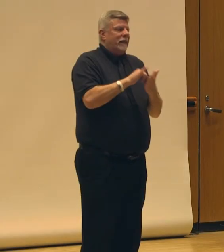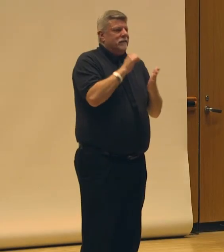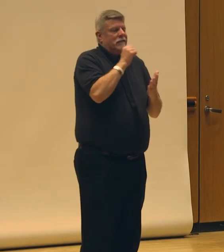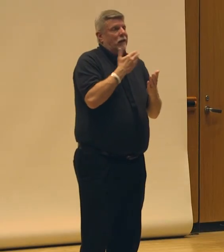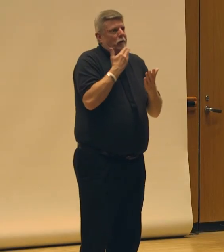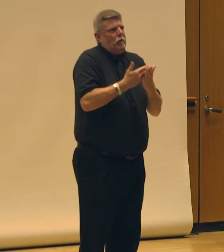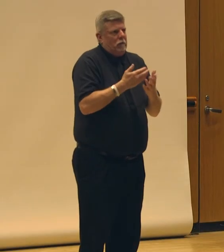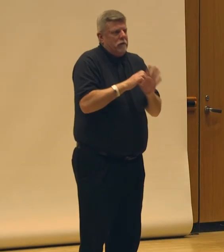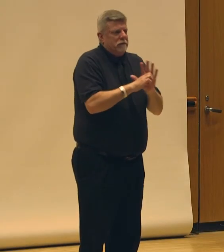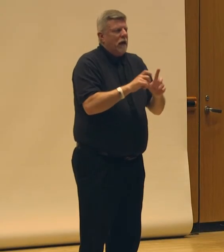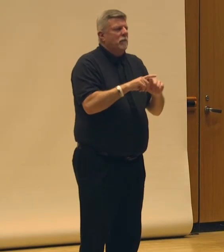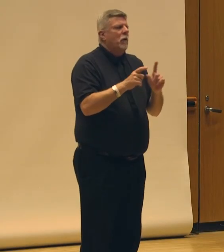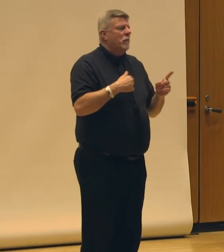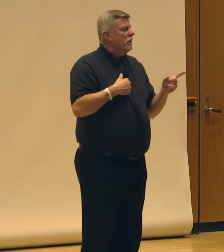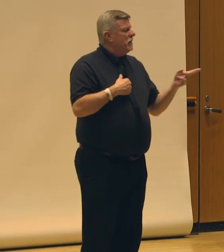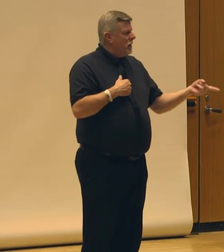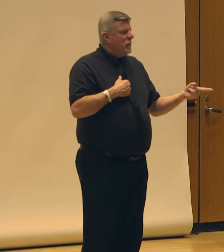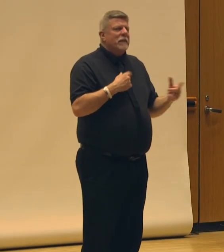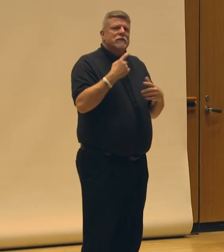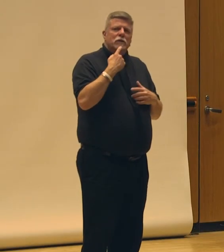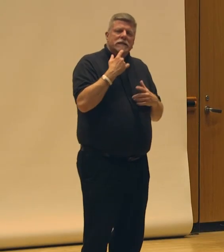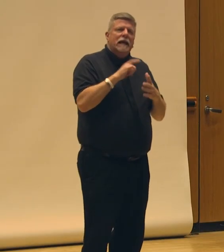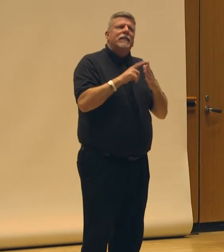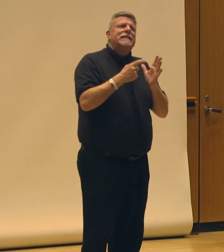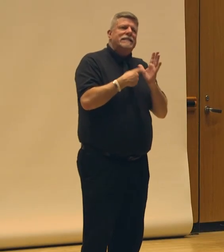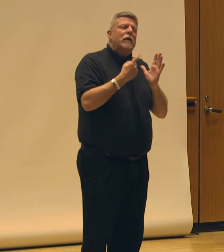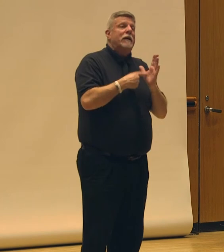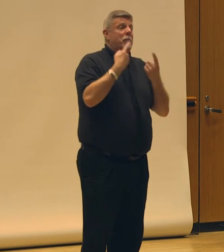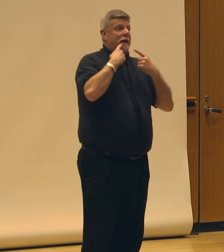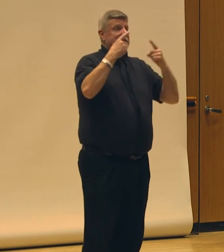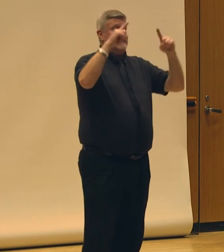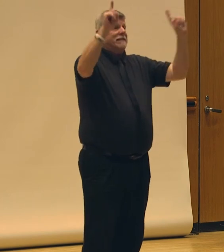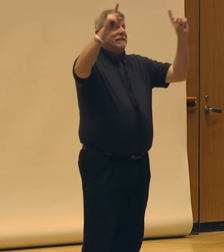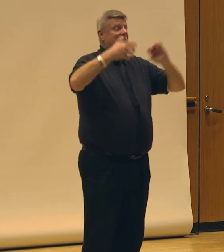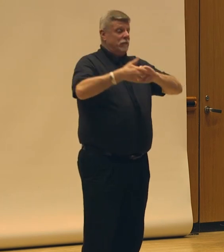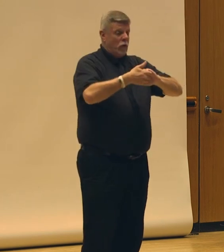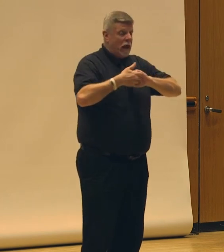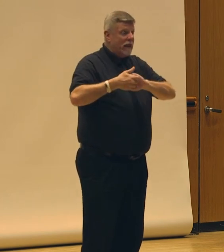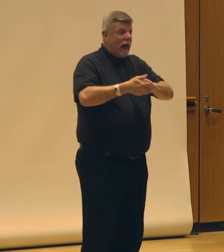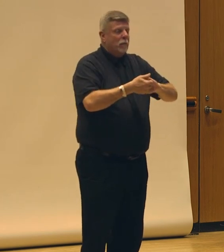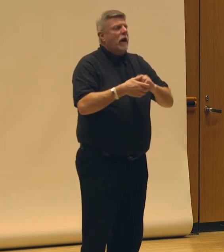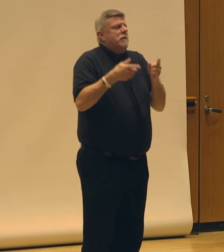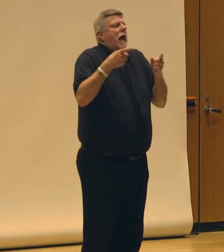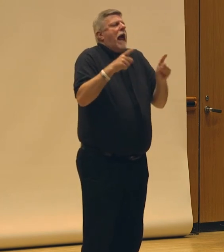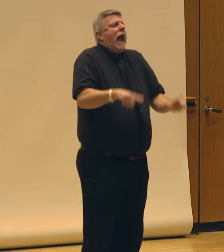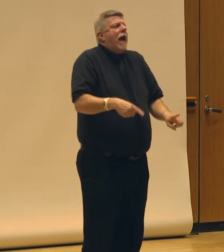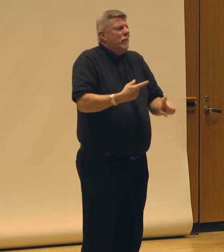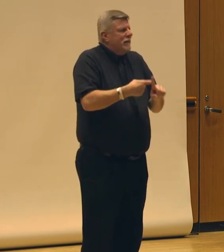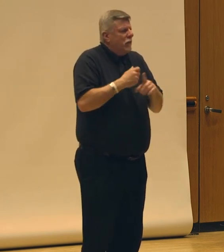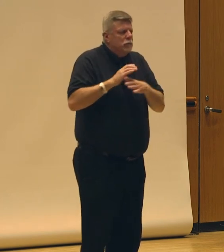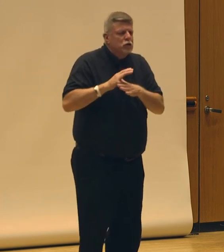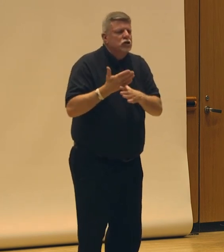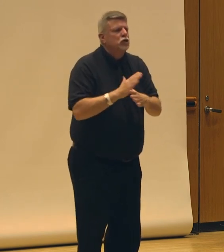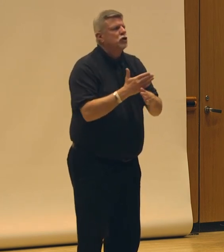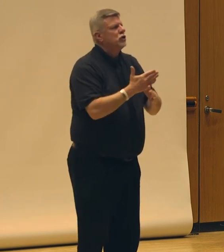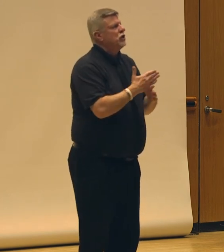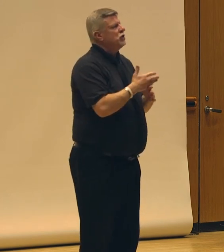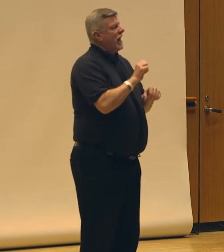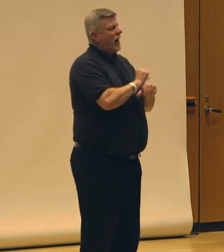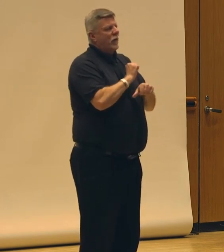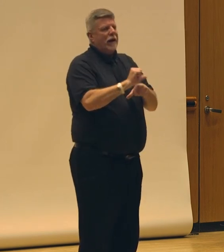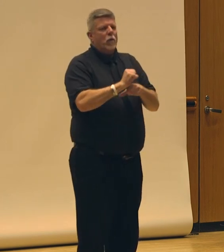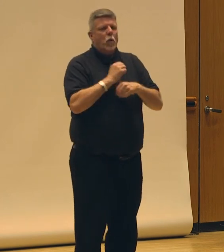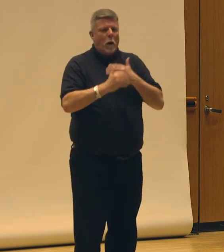Yeah, the reflection was that sometimes a successful collaboration is born out of shared working processes, without the